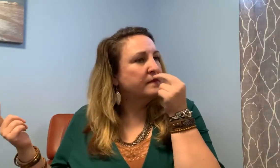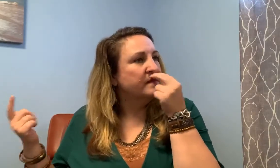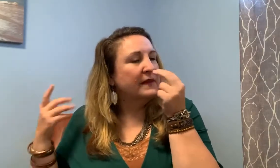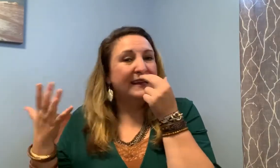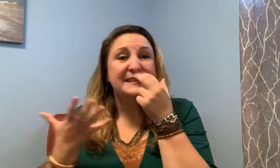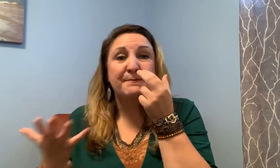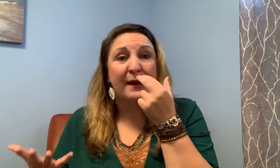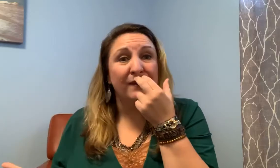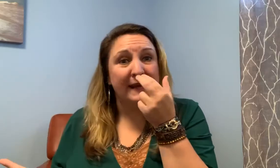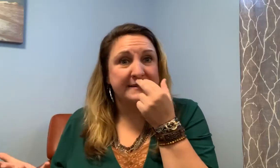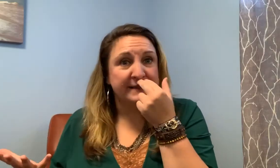it's paralyzing